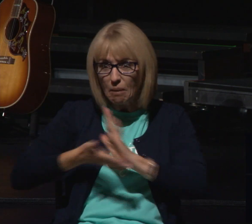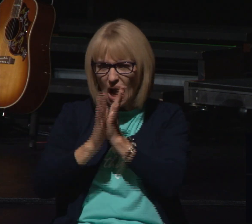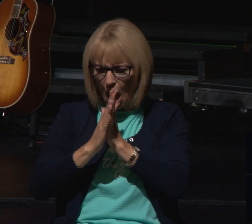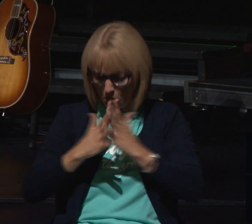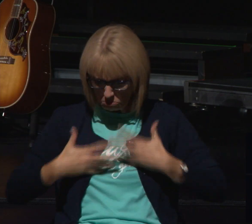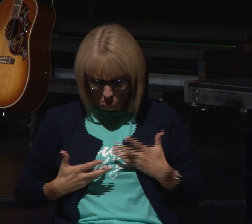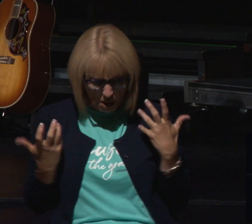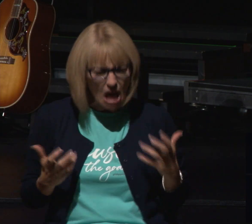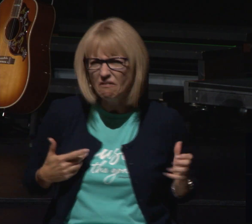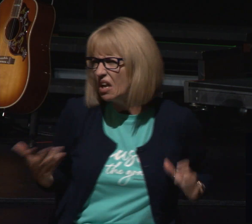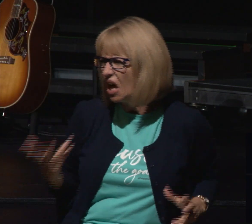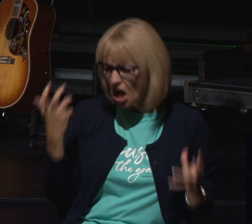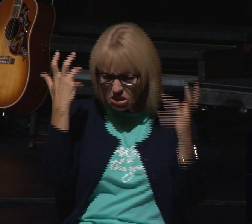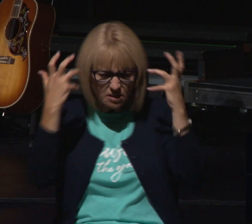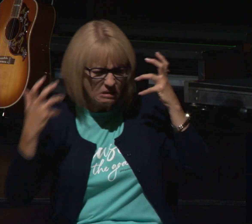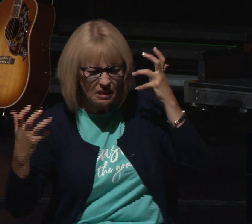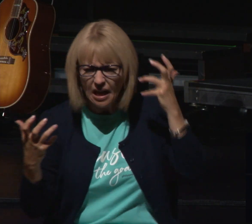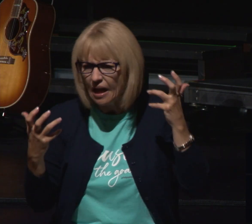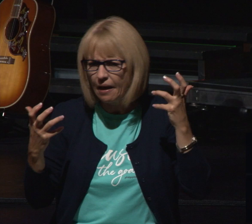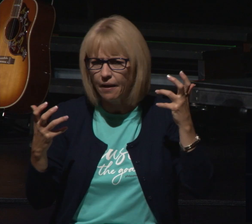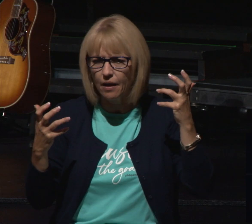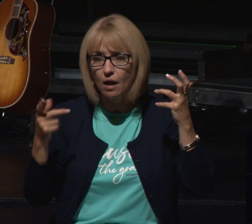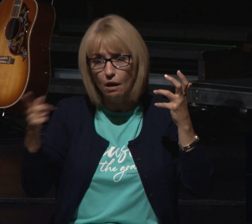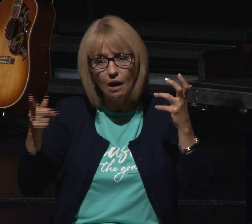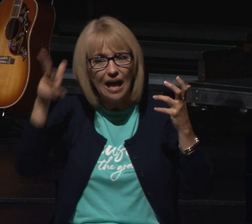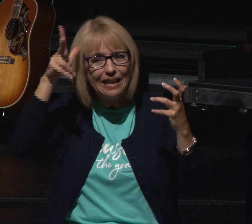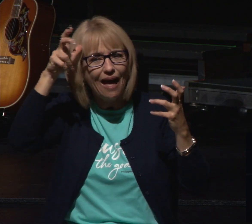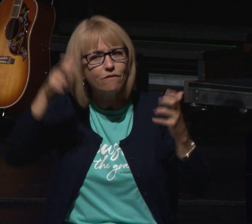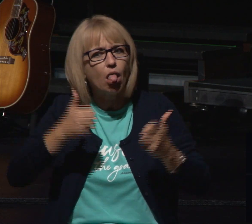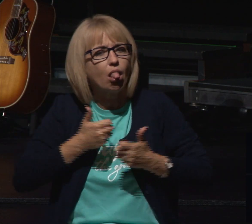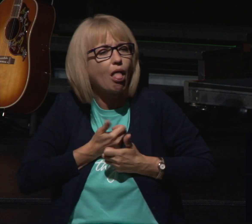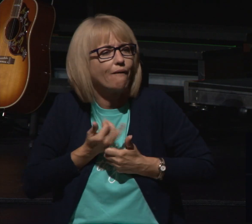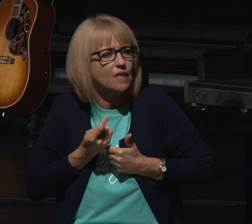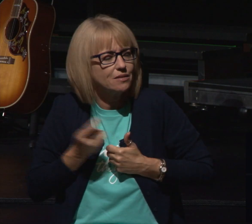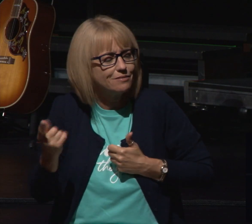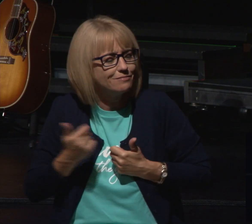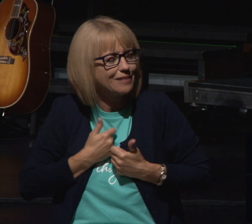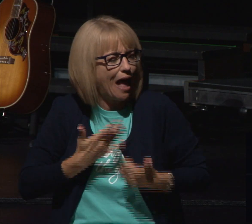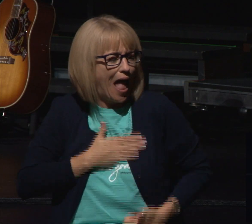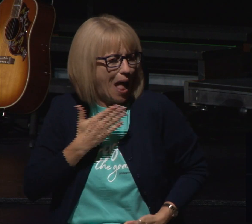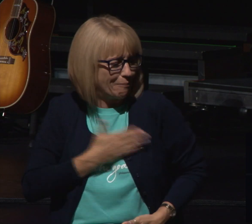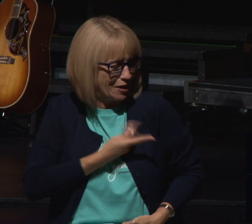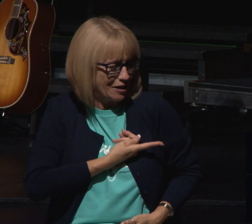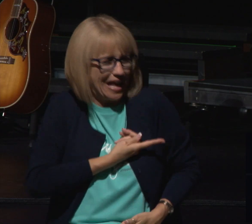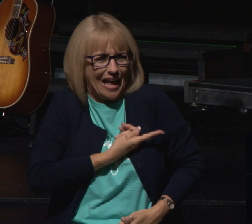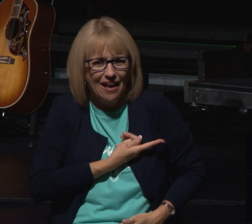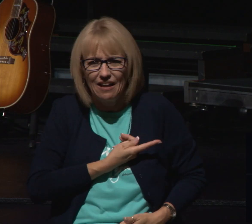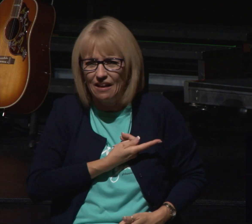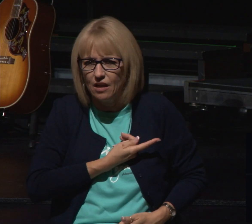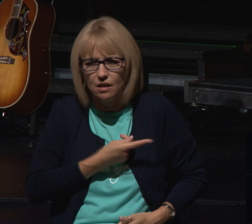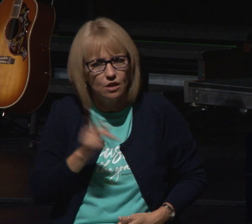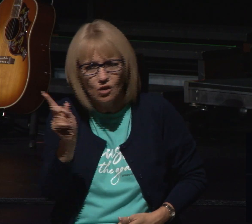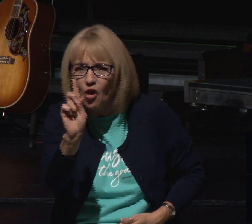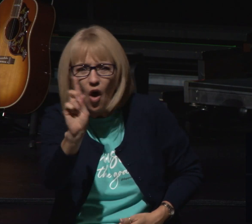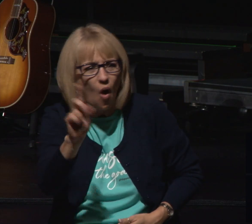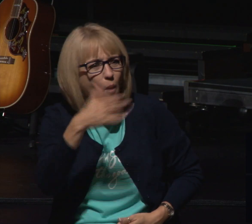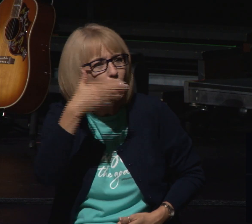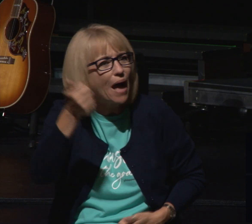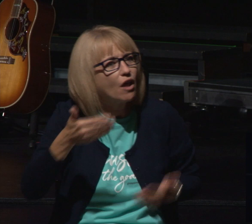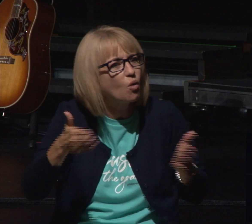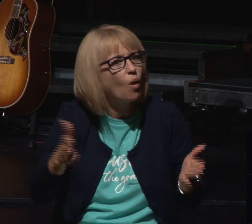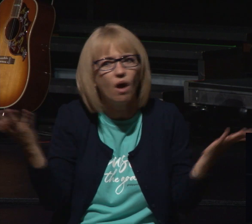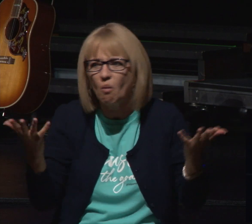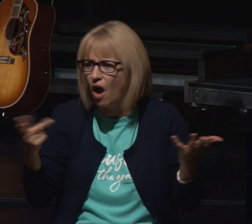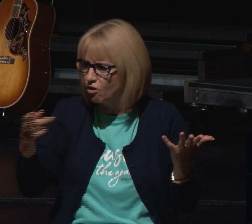and angry and resentful but there's a different way of doing it addressing those issues addressing the circumstances and